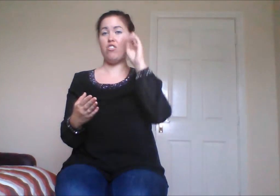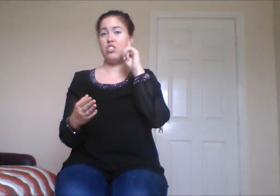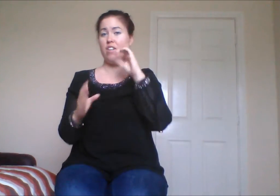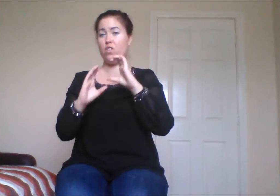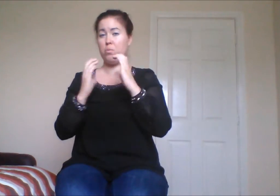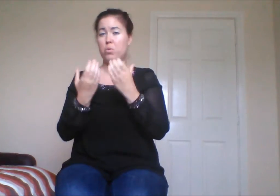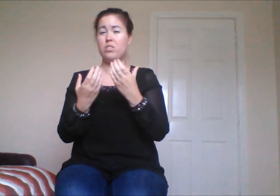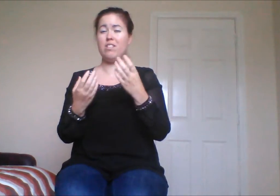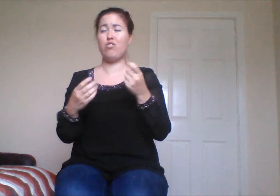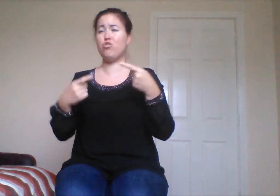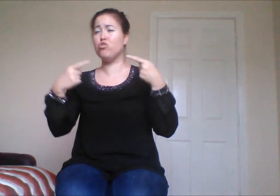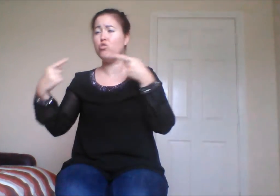Irish society.